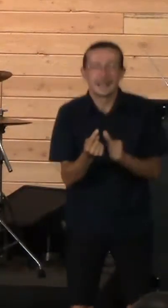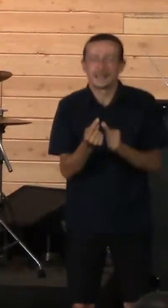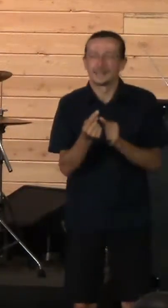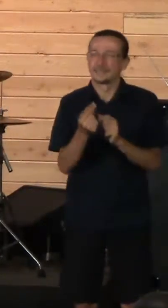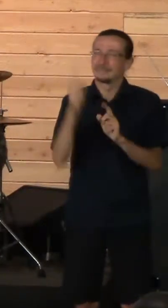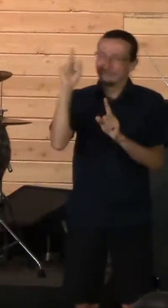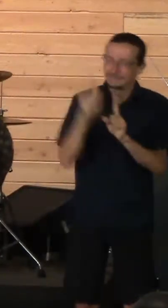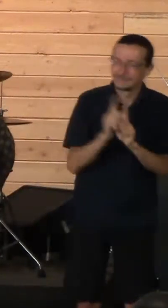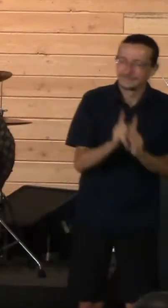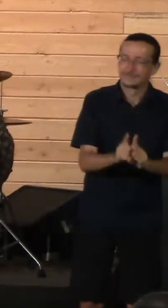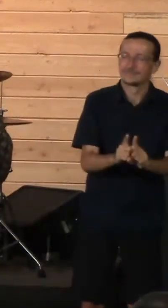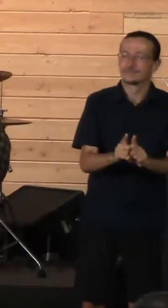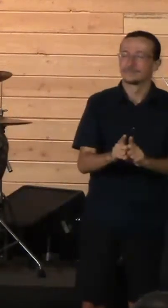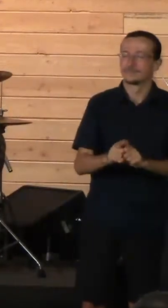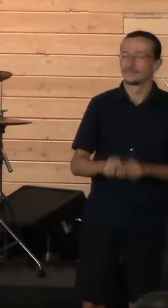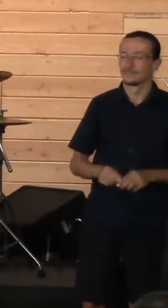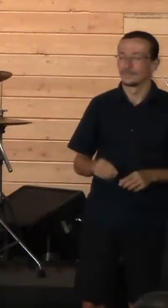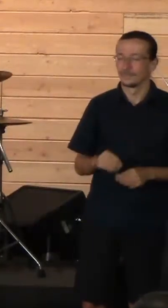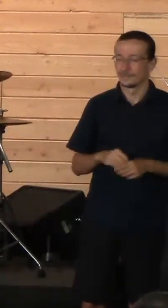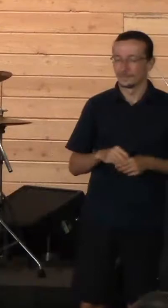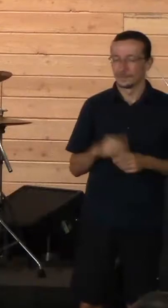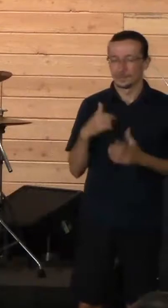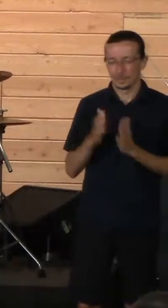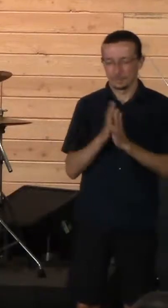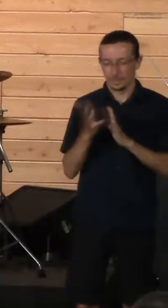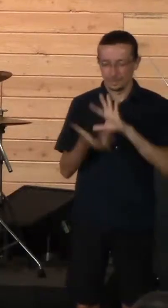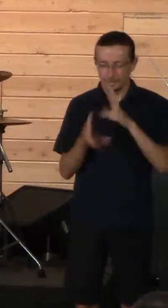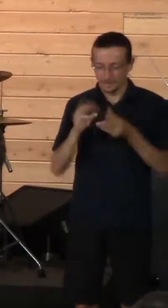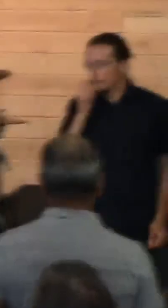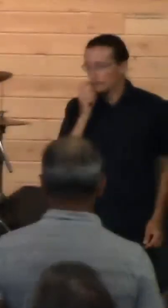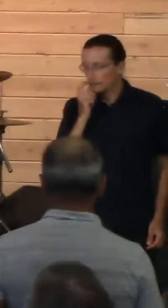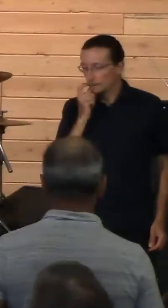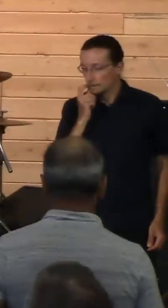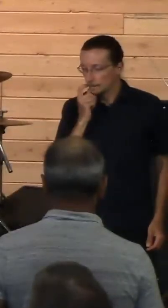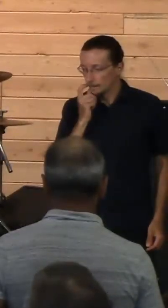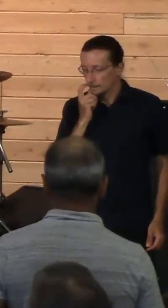We love you so much. In Jesus' name, amen.